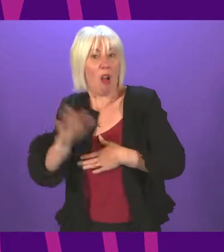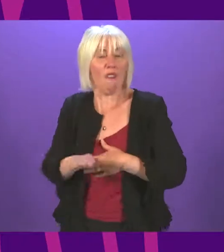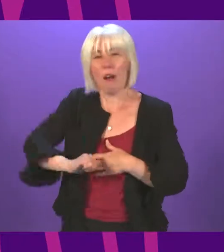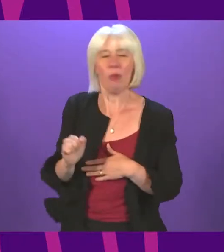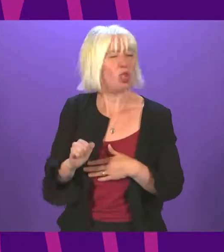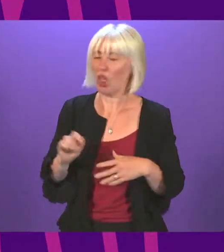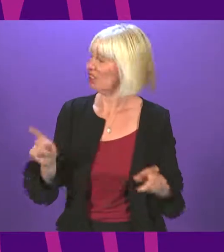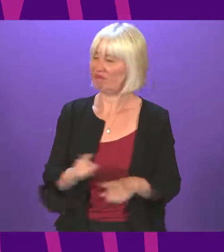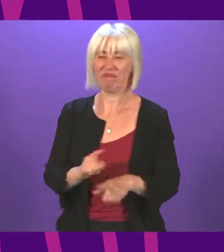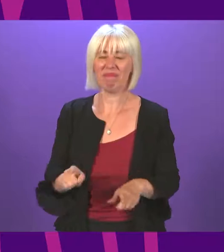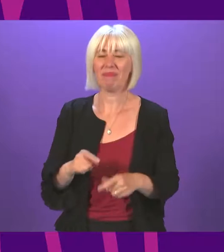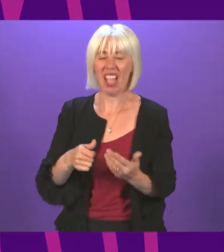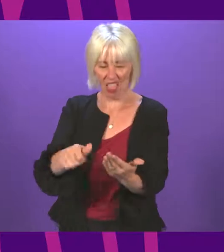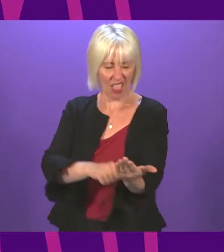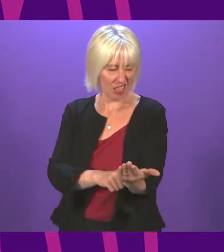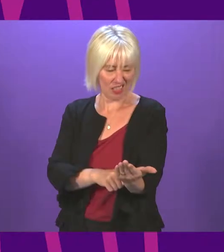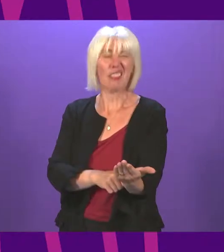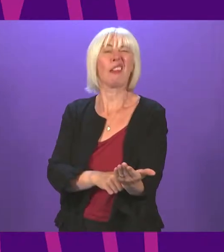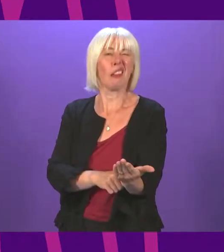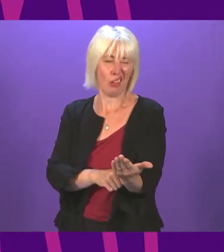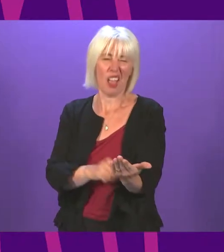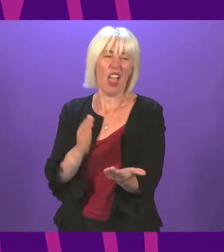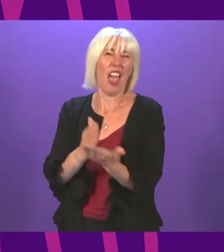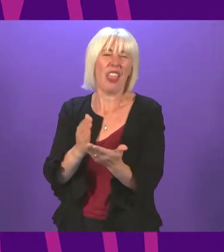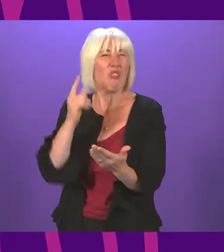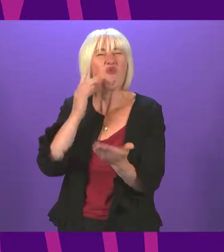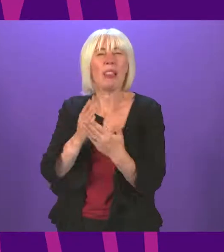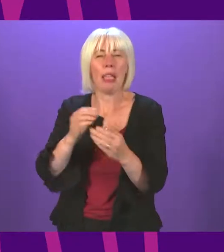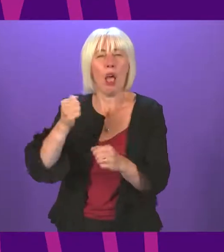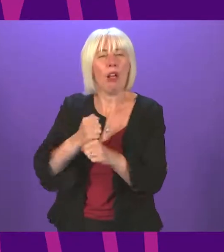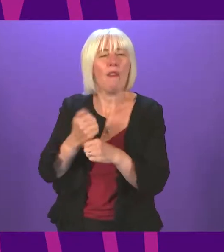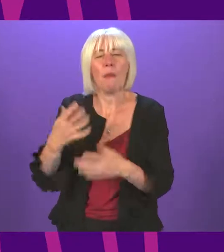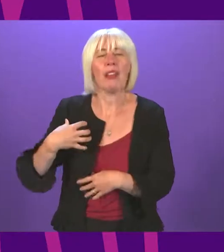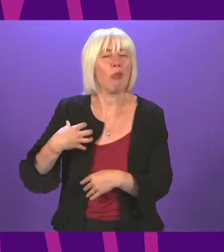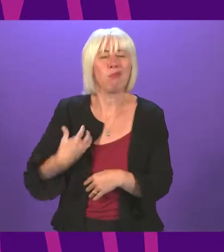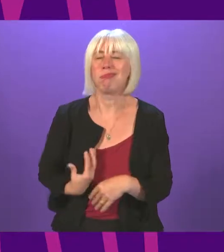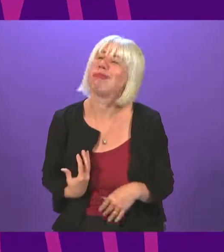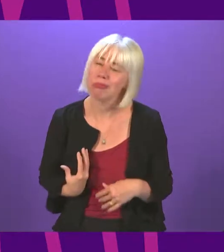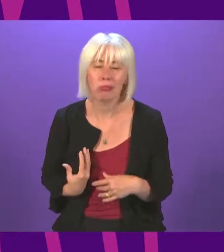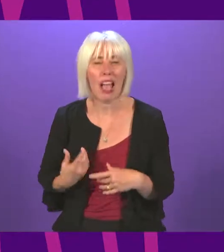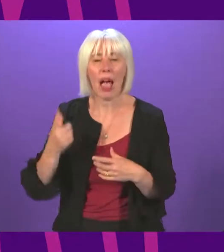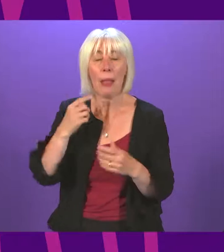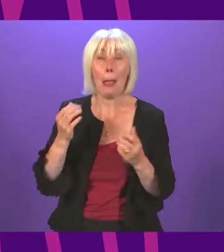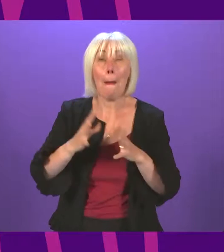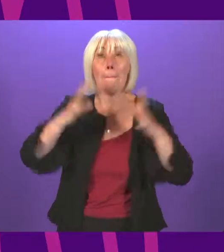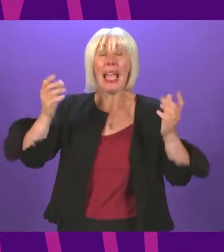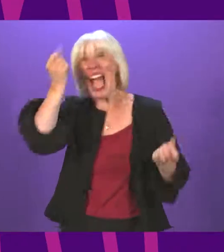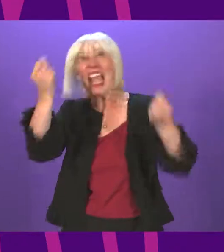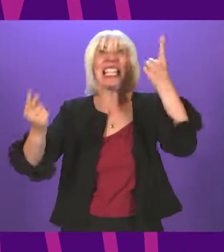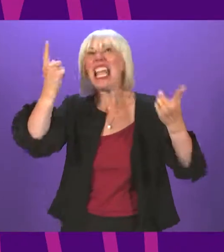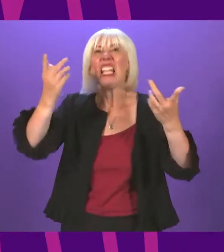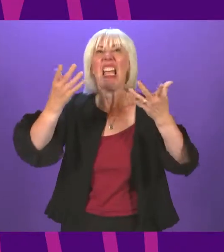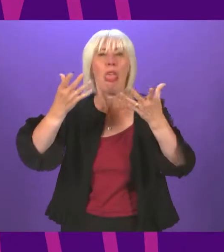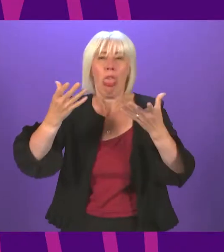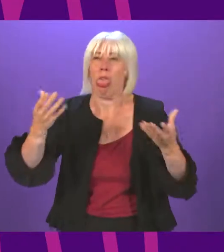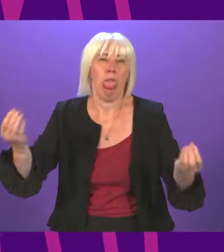It is an unambitious list from a tired government that has been in power for 14 years and run out of the big ideas. Because the